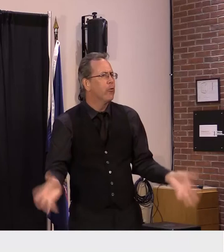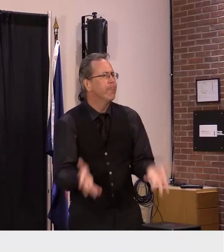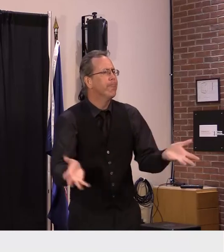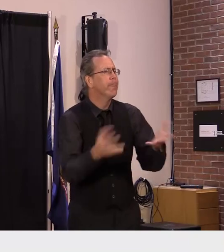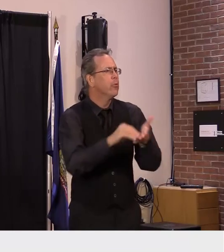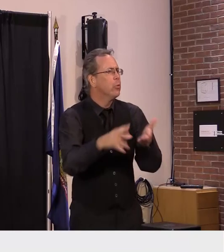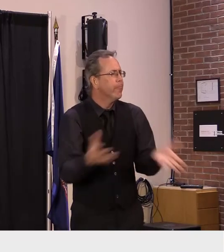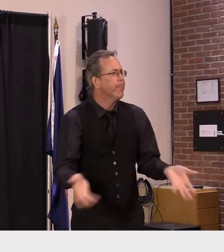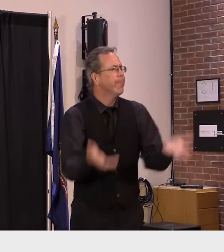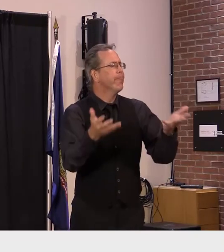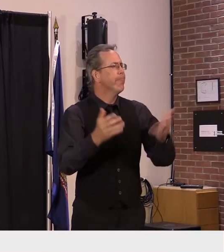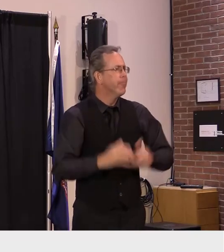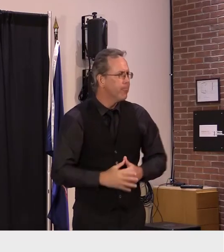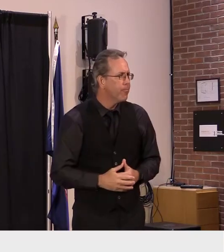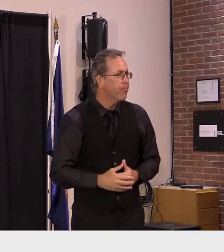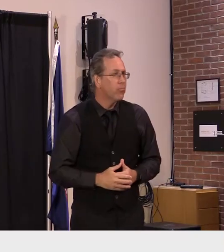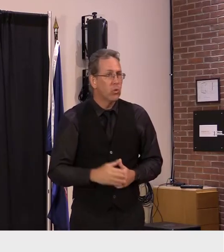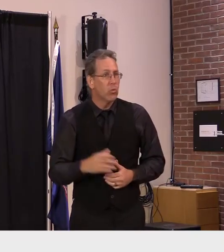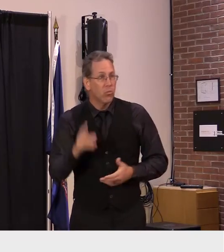much